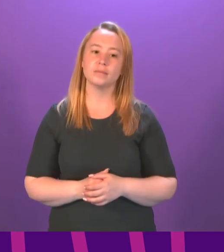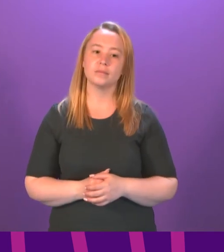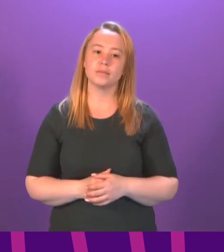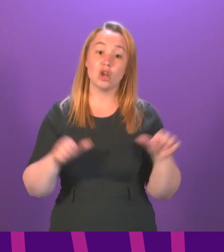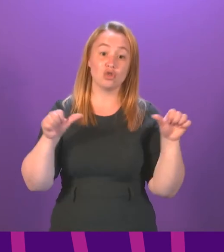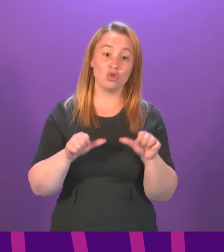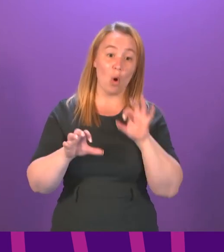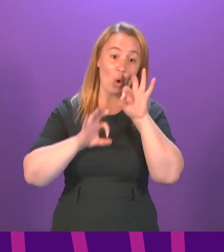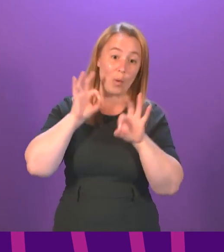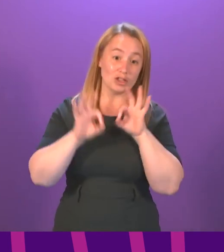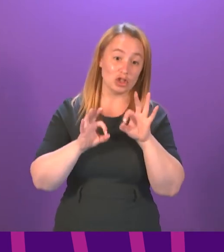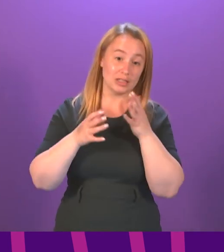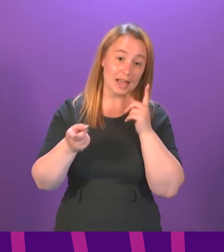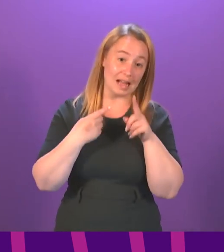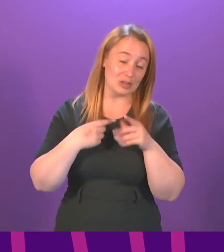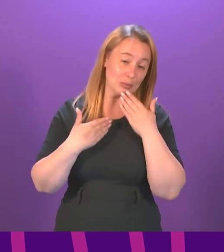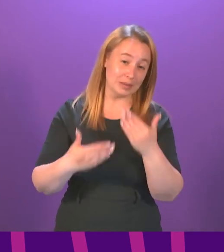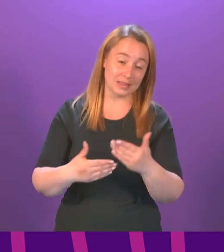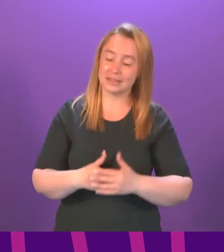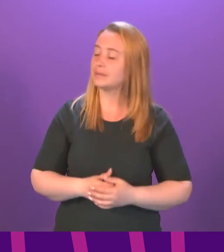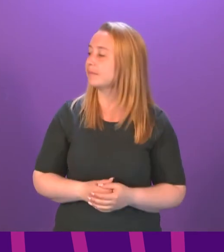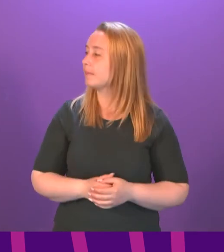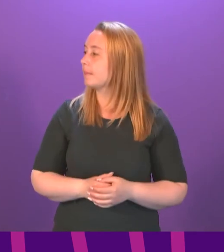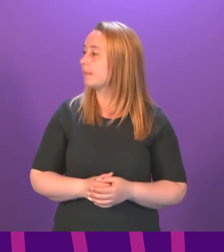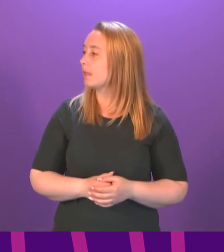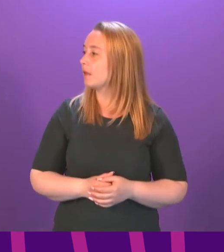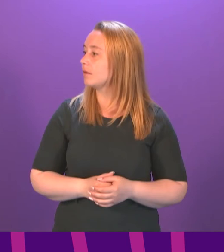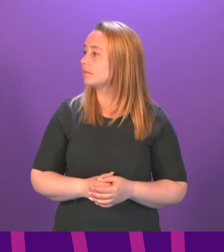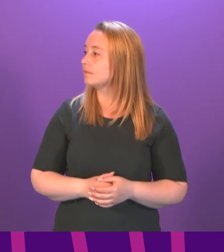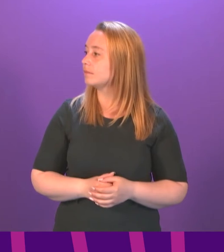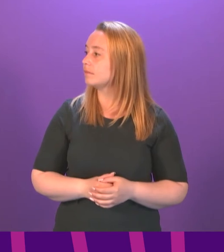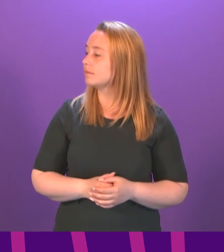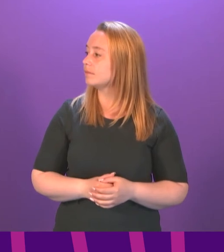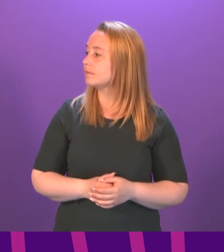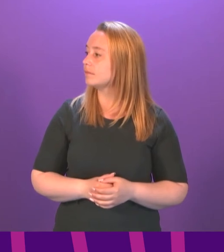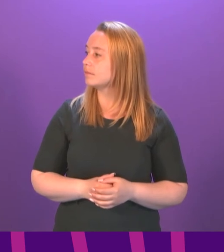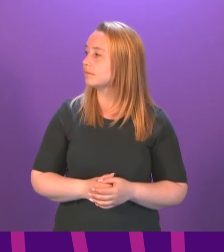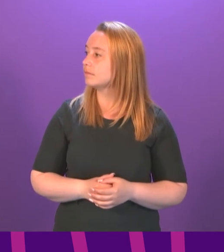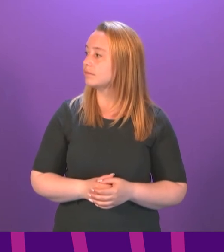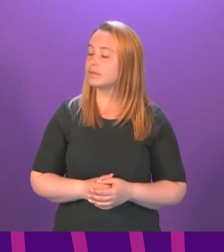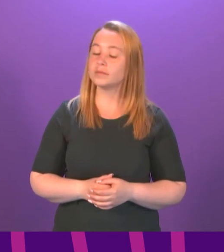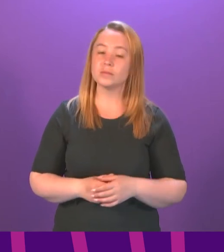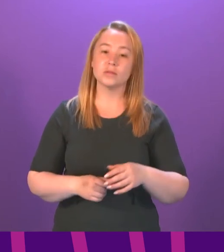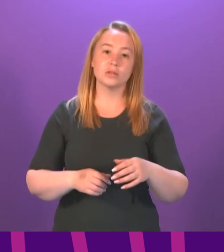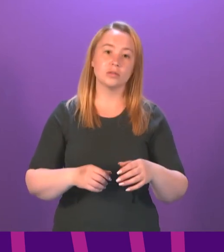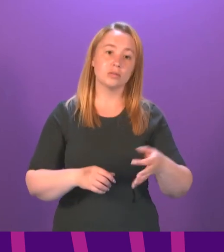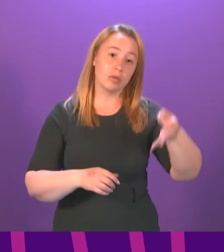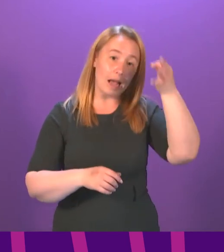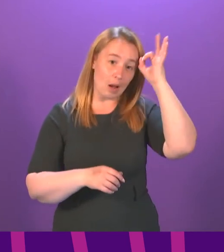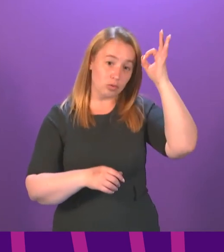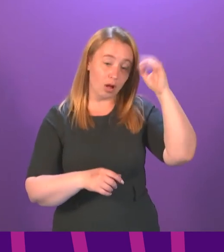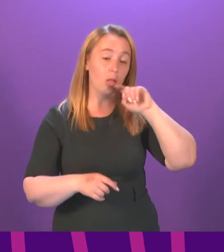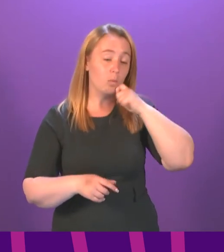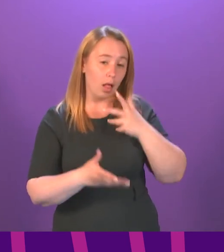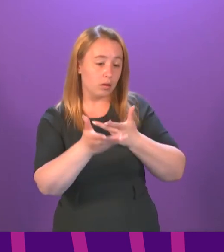short questions and answers, please. Cabinet Secretary. Mr President, of course, we will continue these discussions with Glasgow City Council, but there are